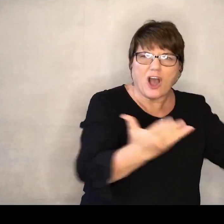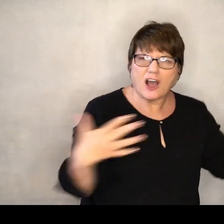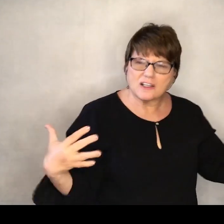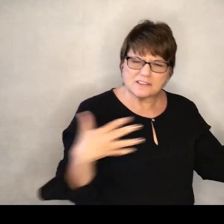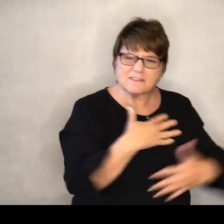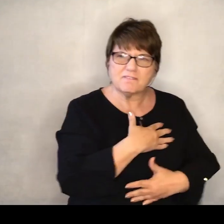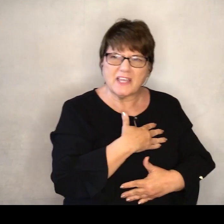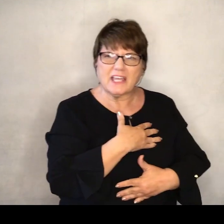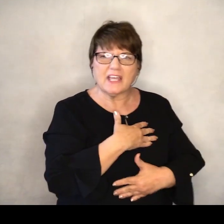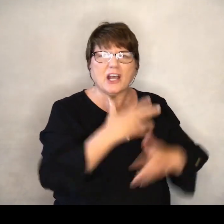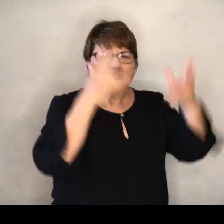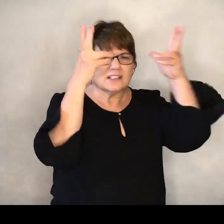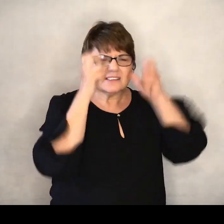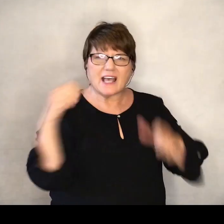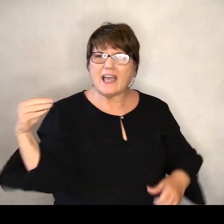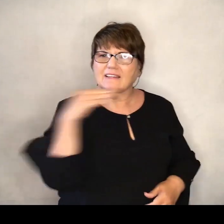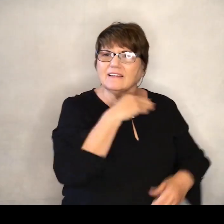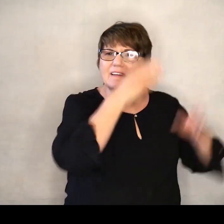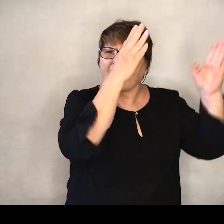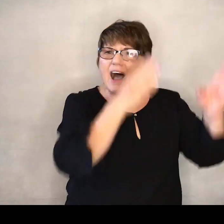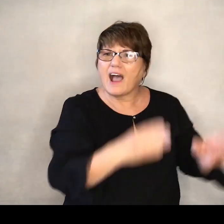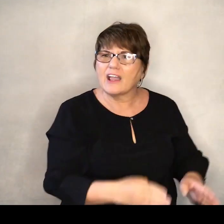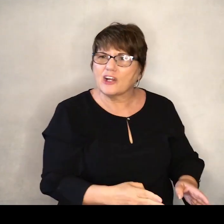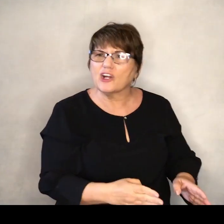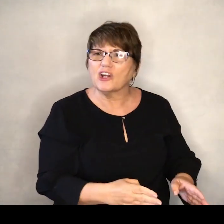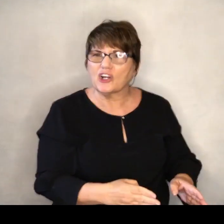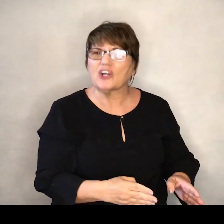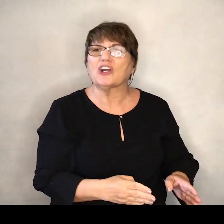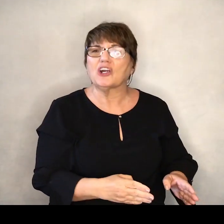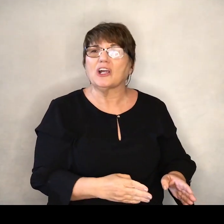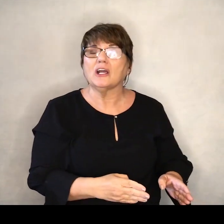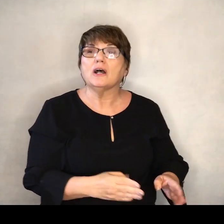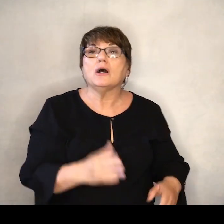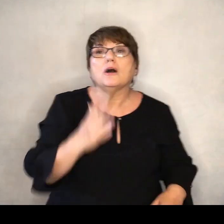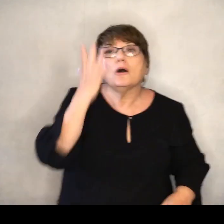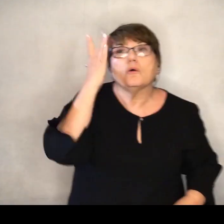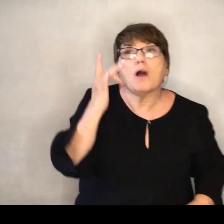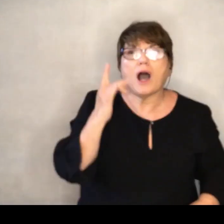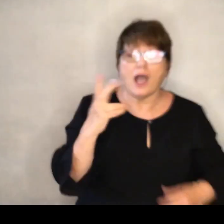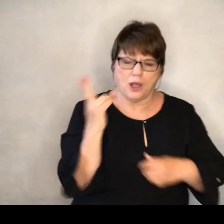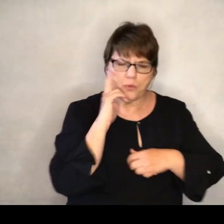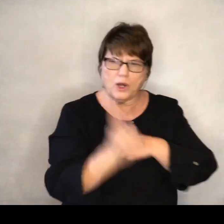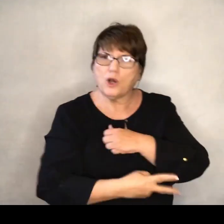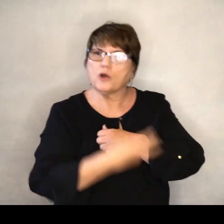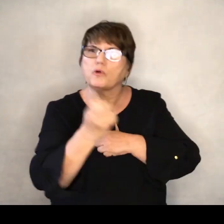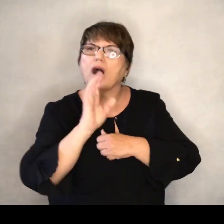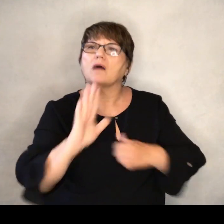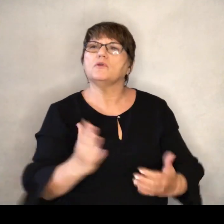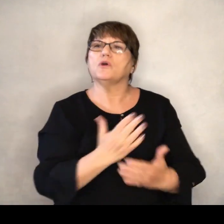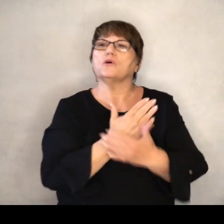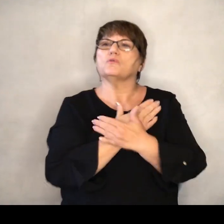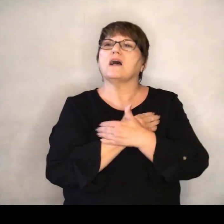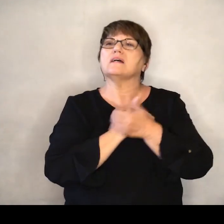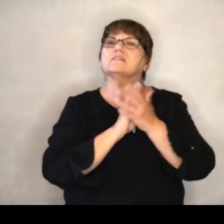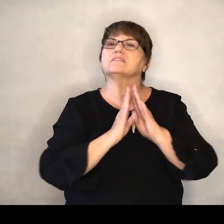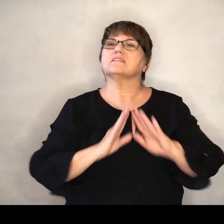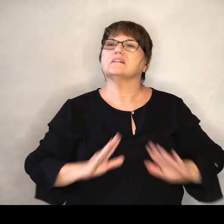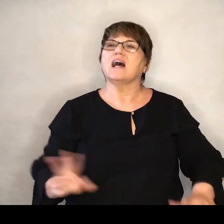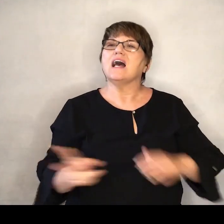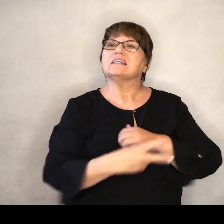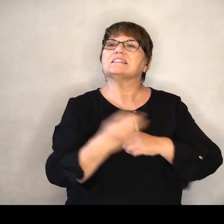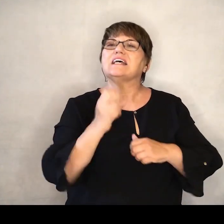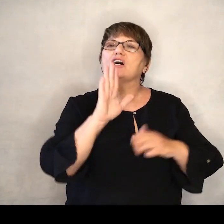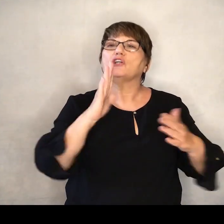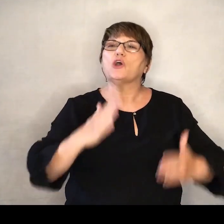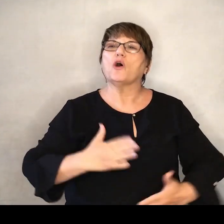he is a liar He will wrap your rest Steal your